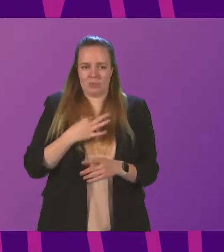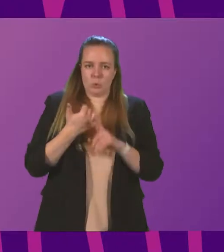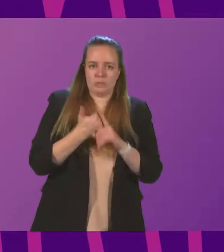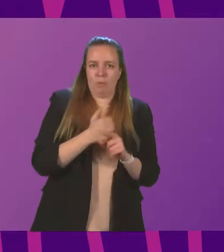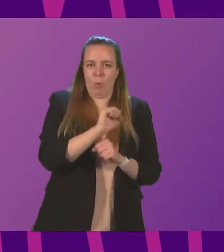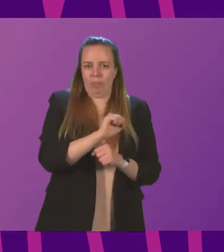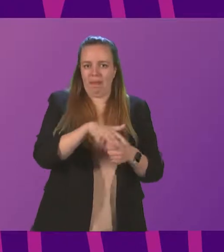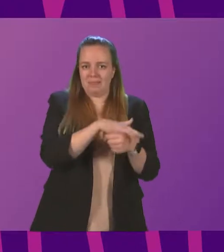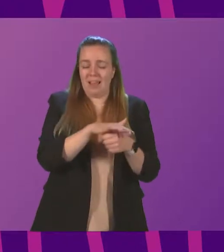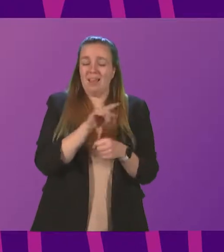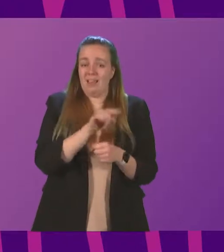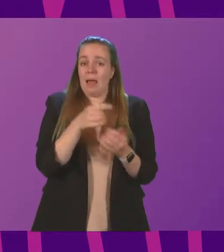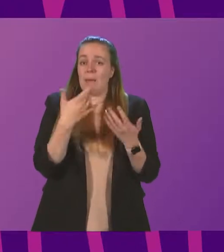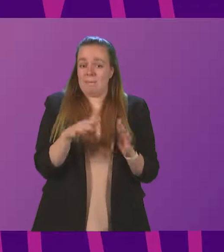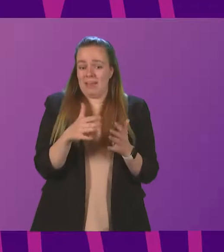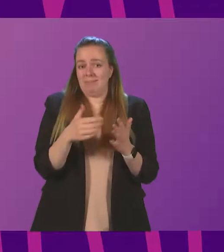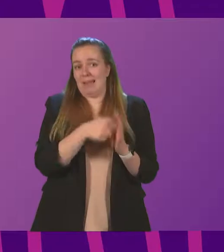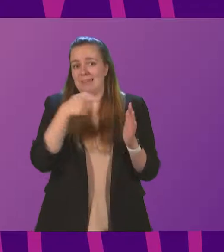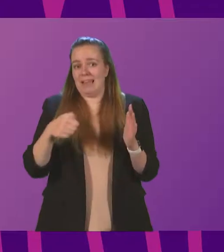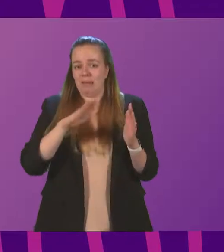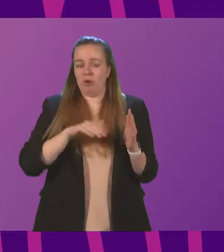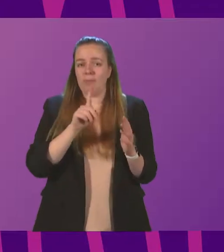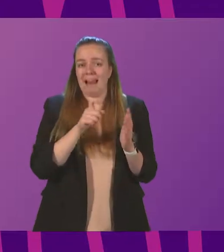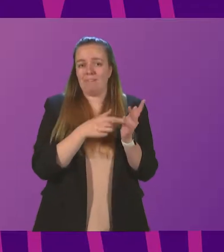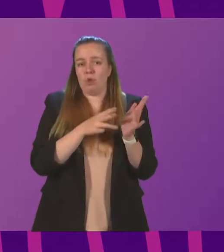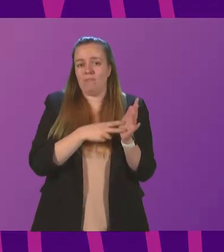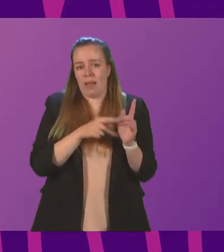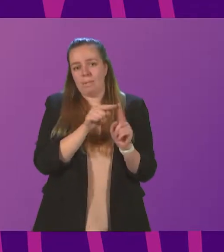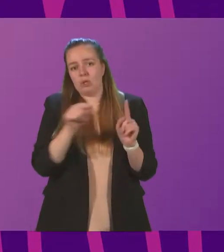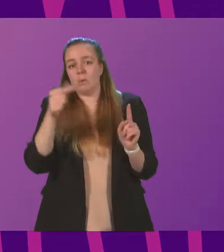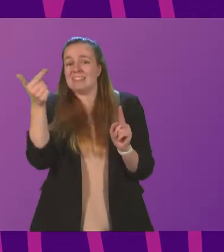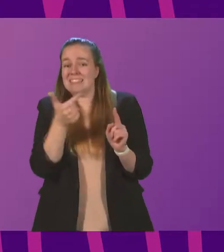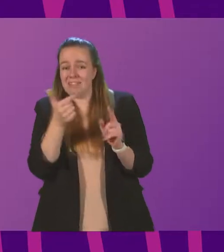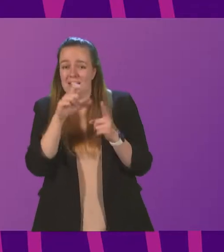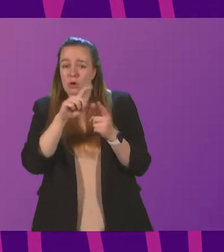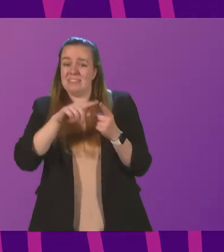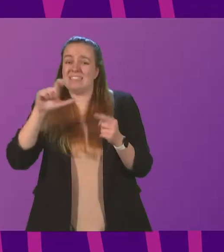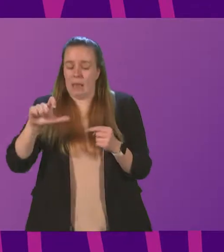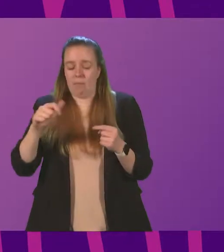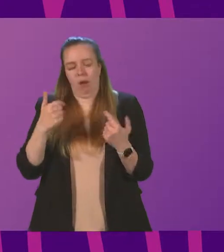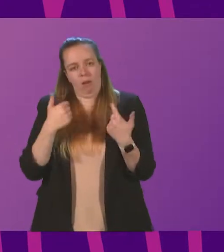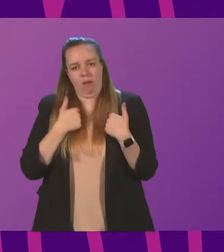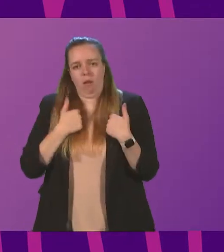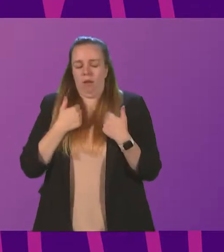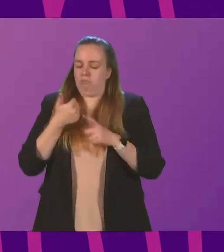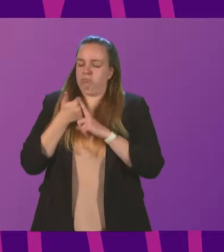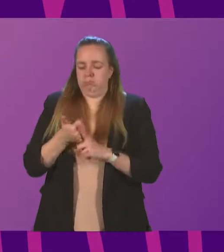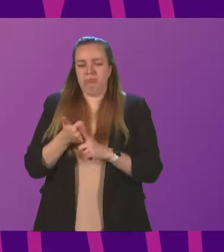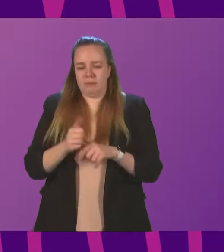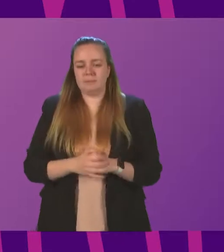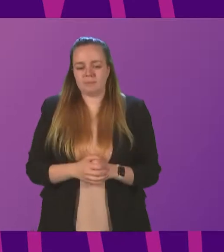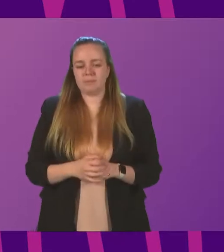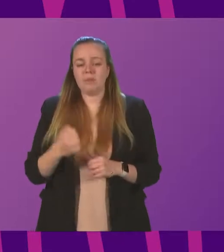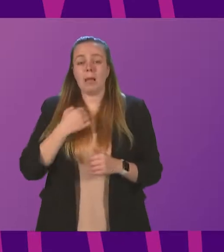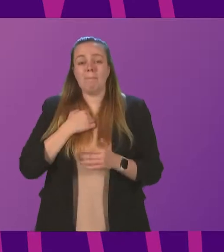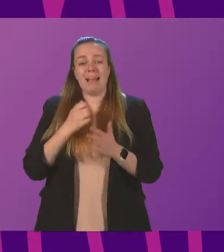This task has recently been extended from the 11th of November until the 17th of December, which is welcomed by me and indeed the Board. Me and my